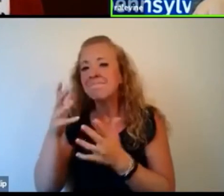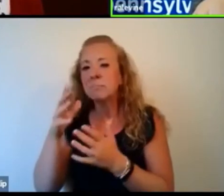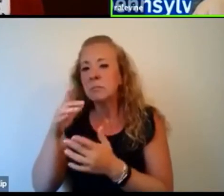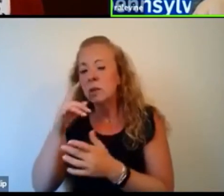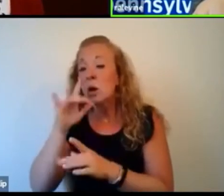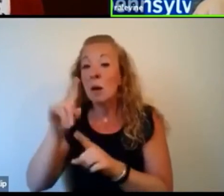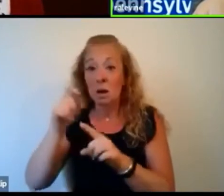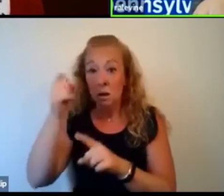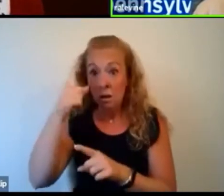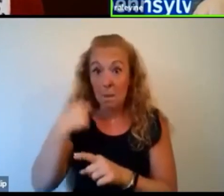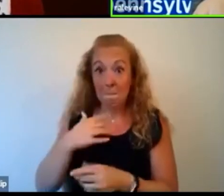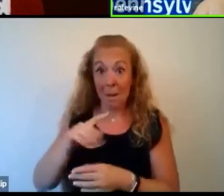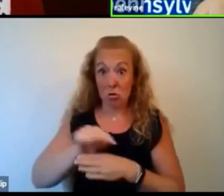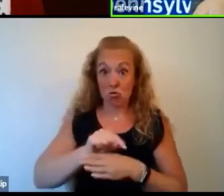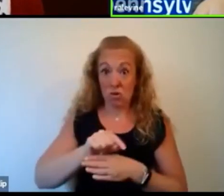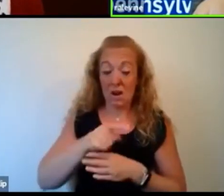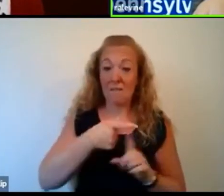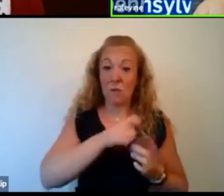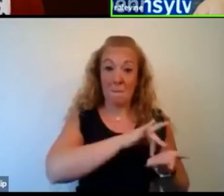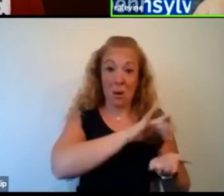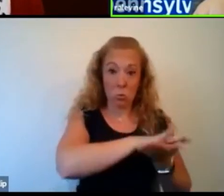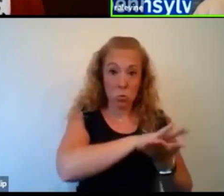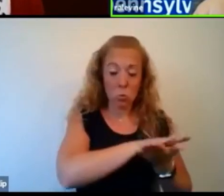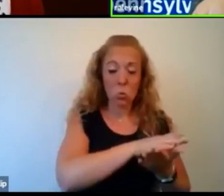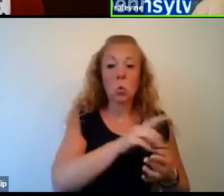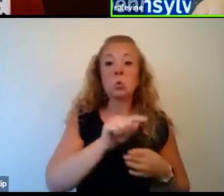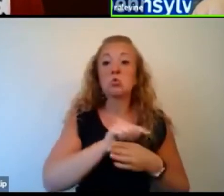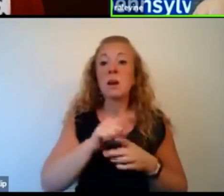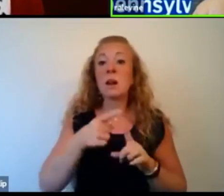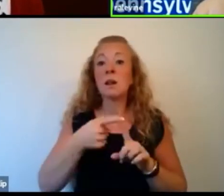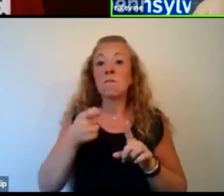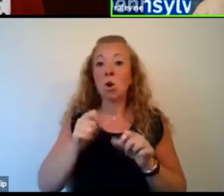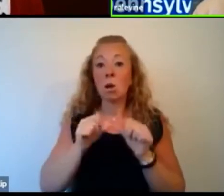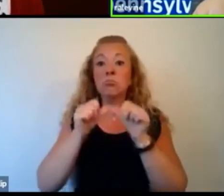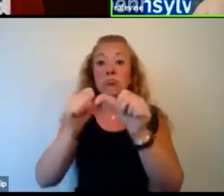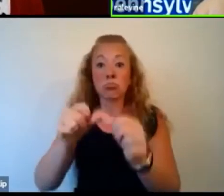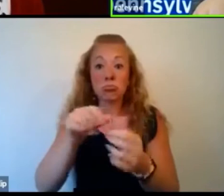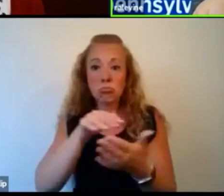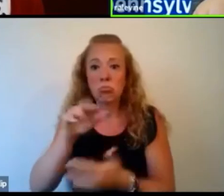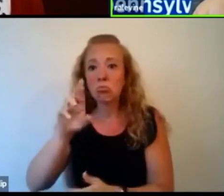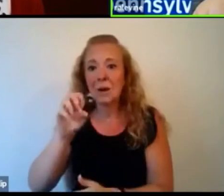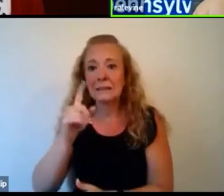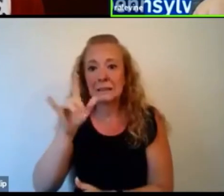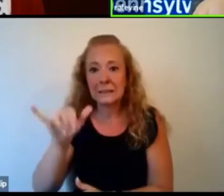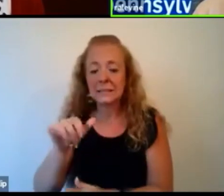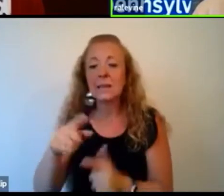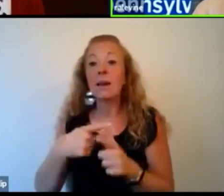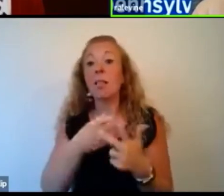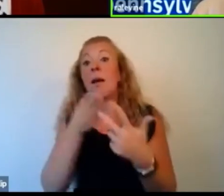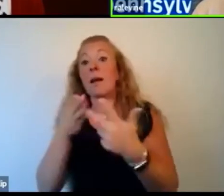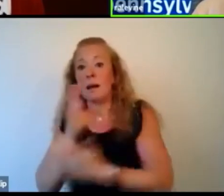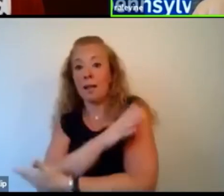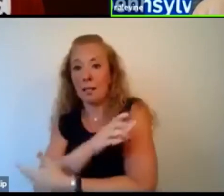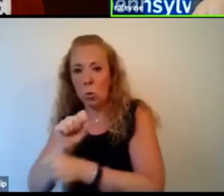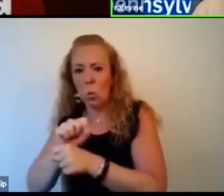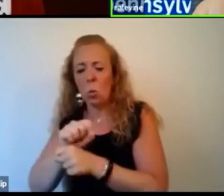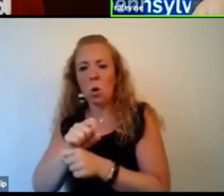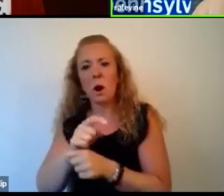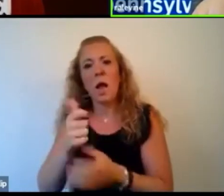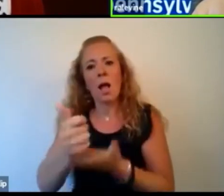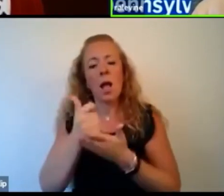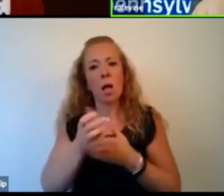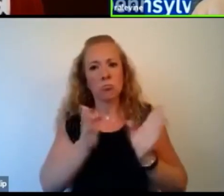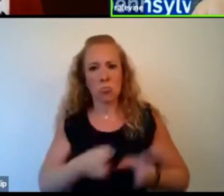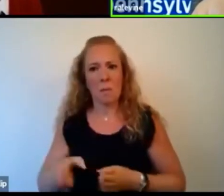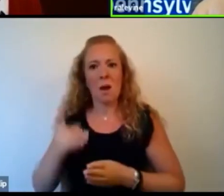training in medical school and then my training in my residency, and then also my work clinically prepared me very well for the stress and the